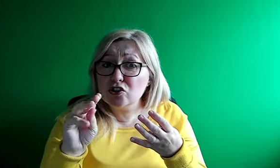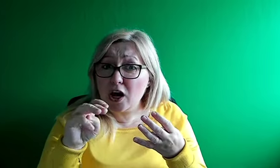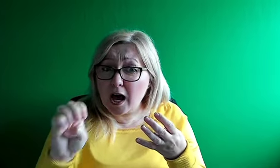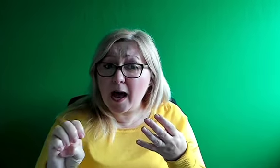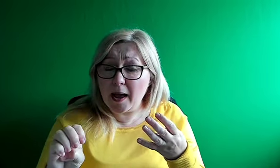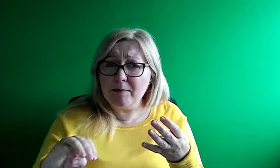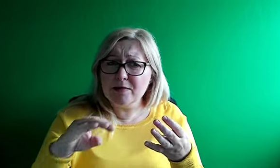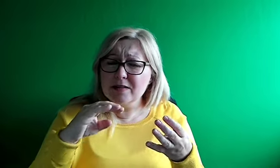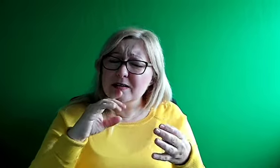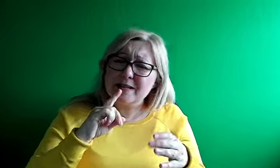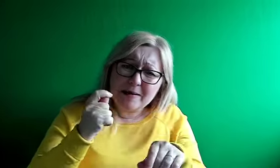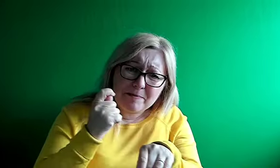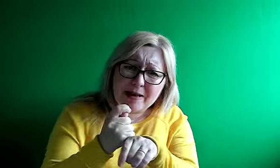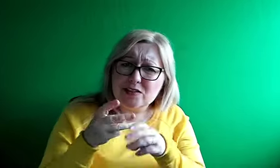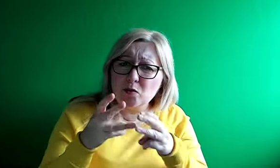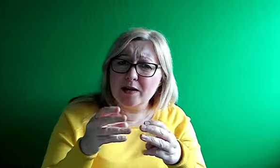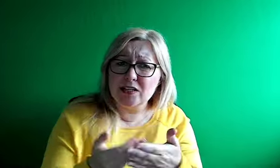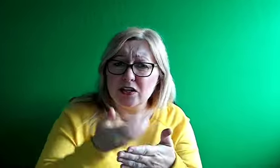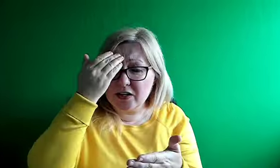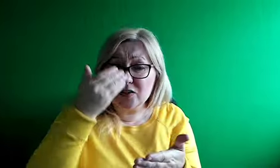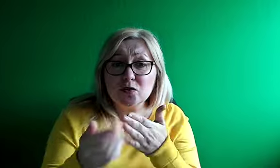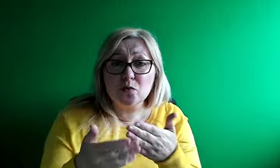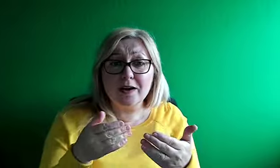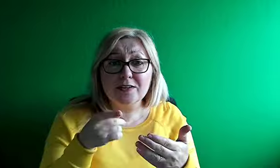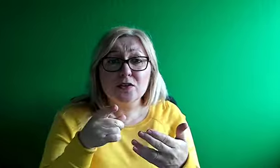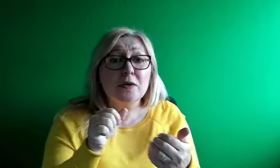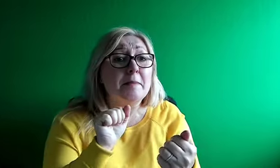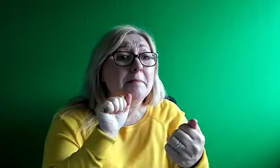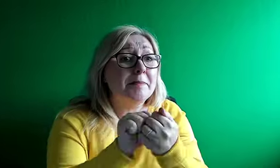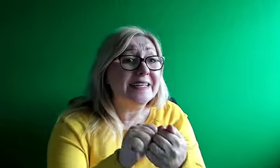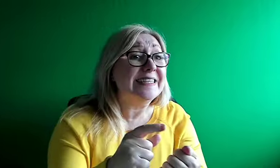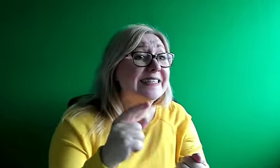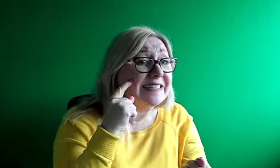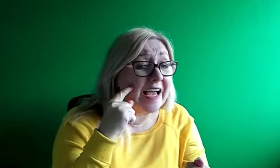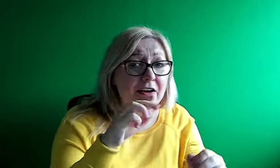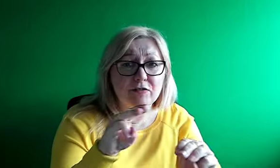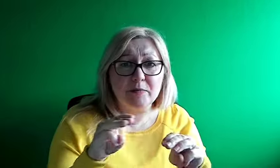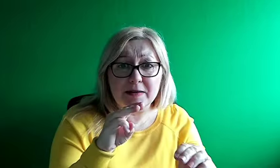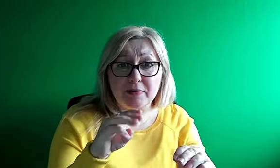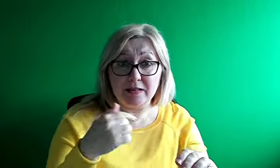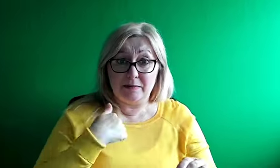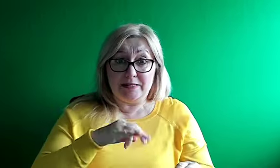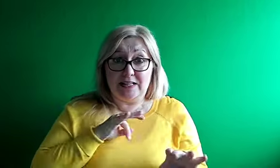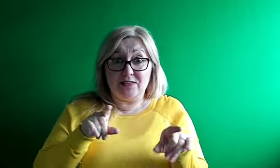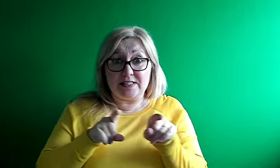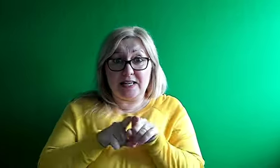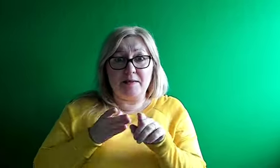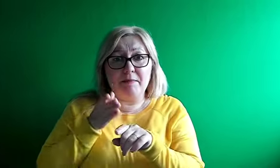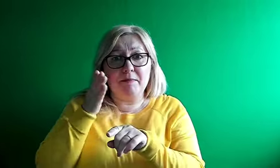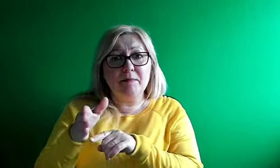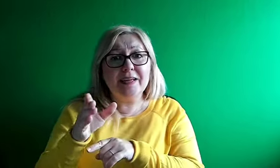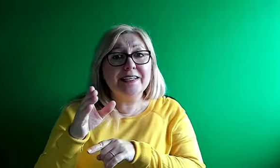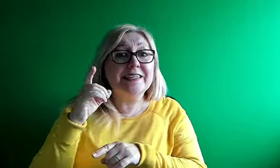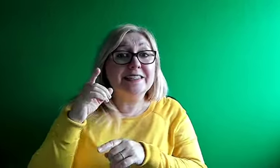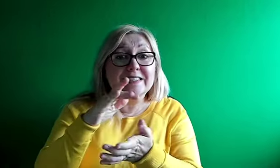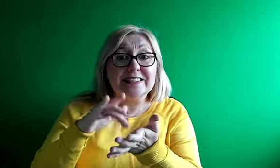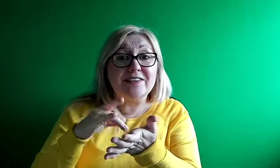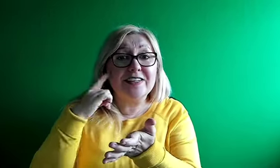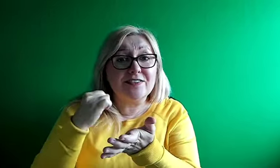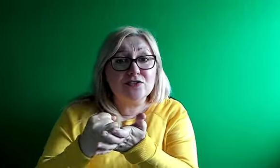signers, that's how I would learn the language when I studied in the scientific deaf studies in Trinity College Dublin, and you'll see for yourself how much it means to a deaf